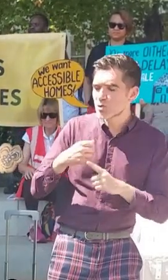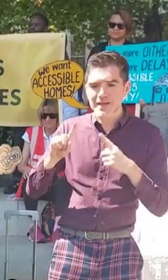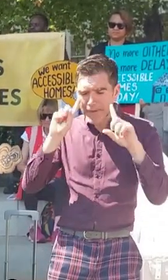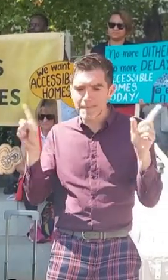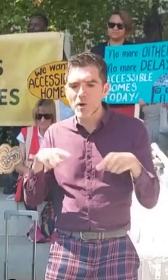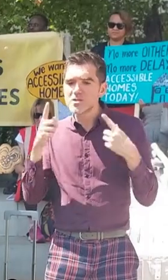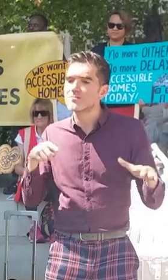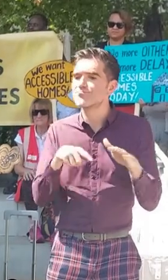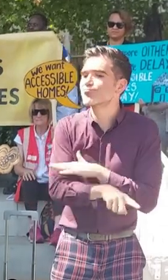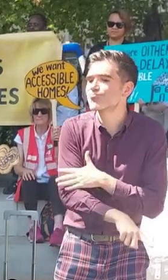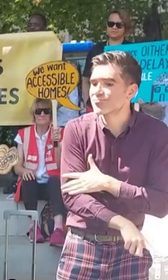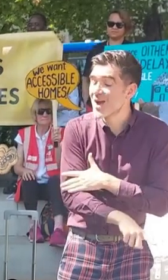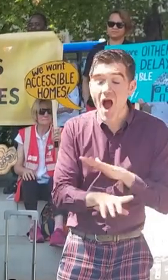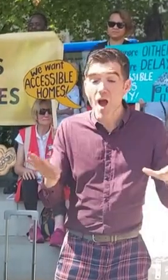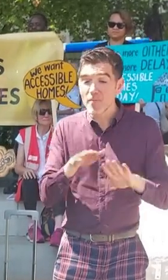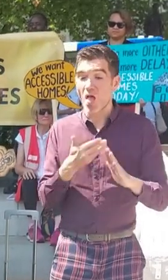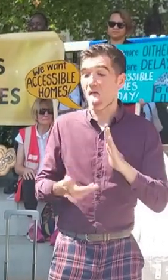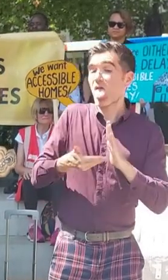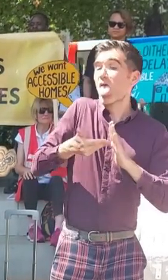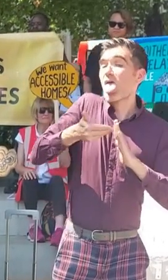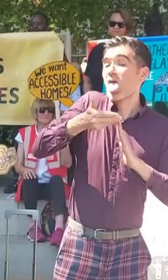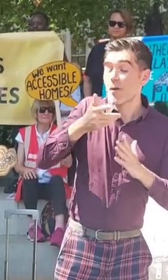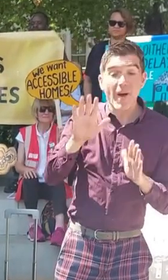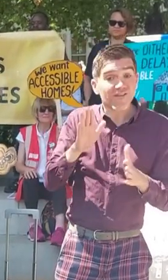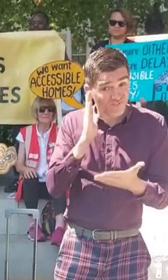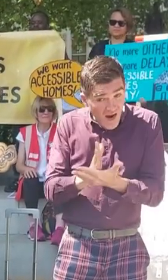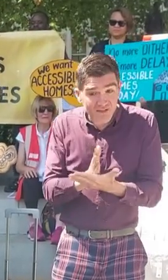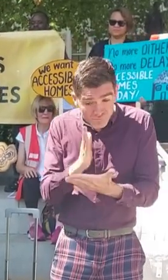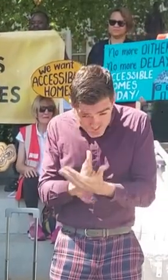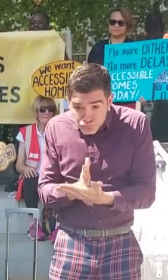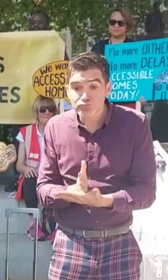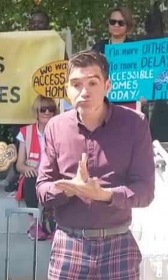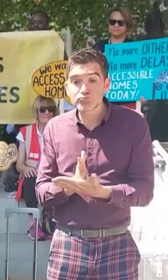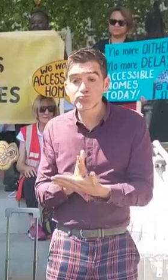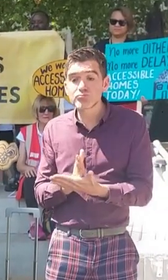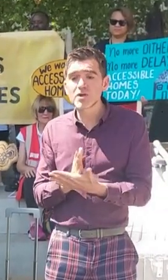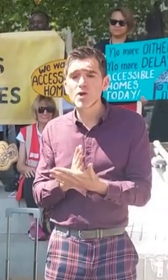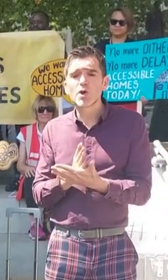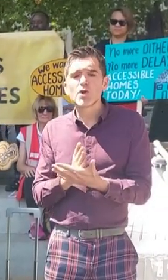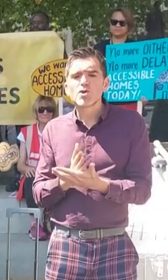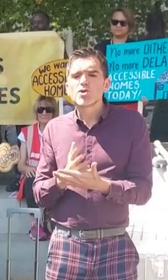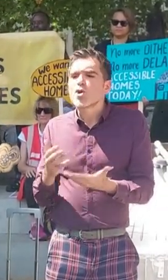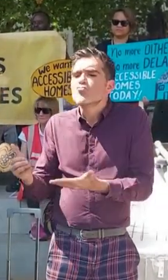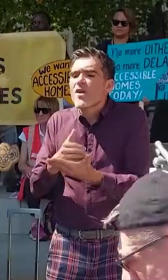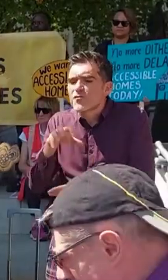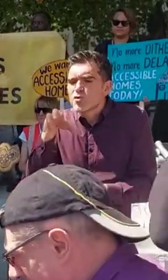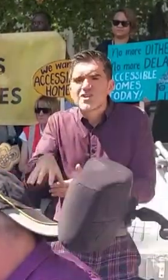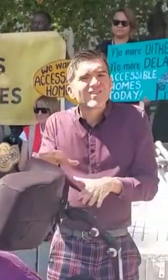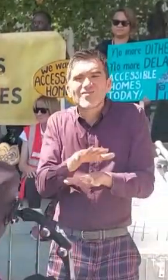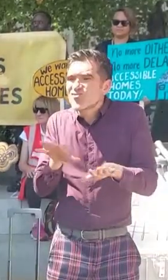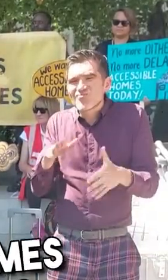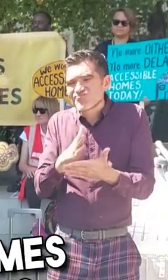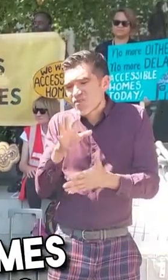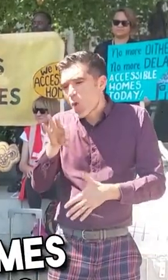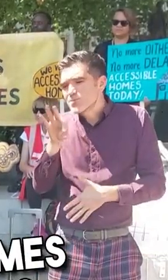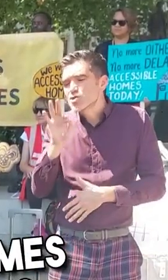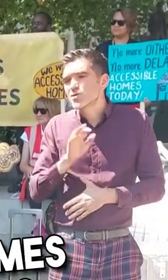This is not hyperbole, but fact. Refuges are not usually an option.